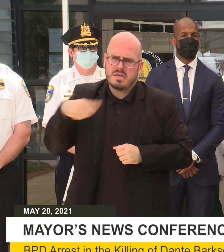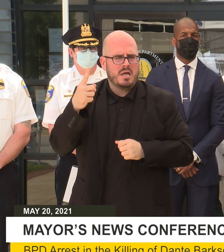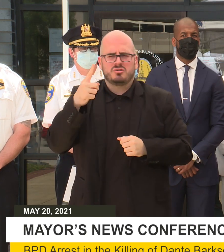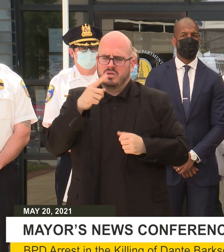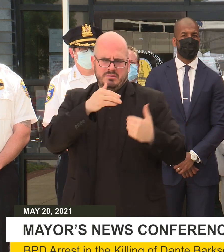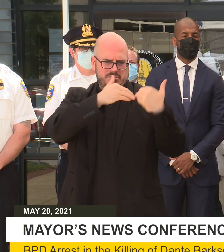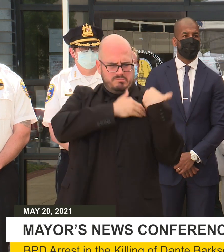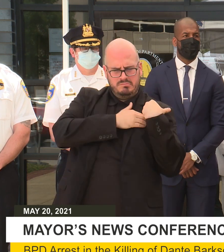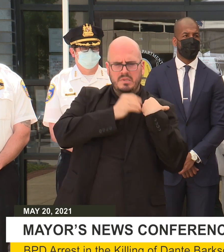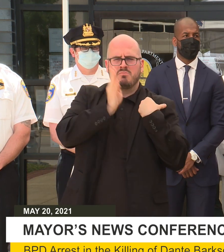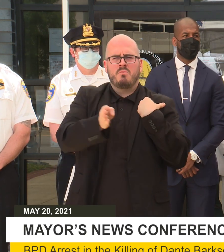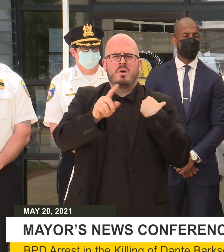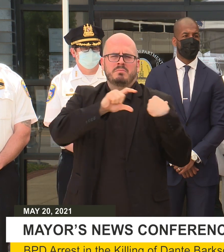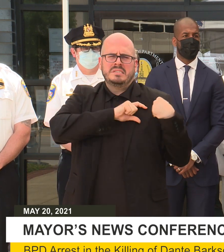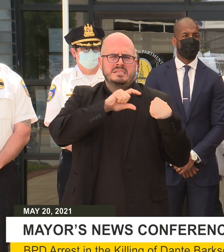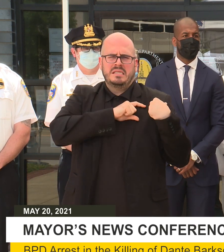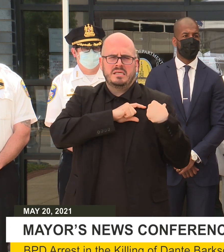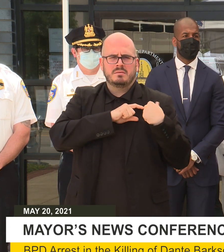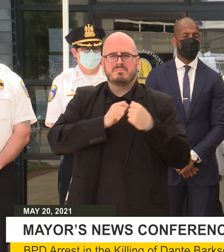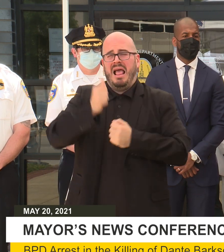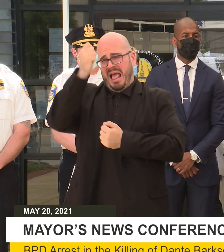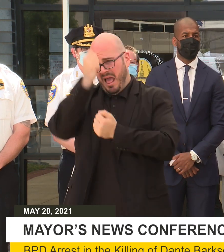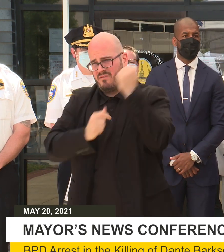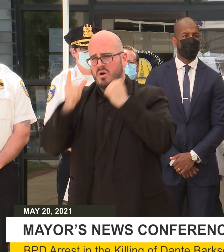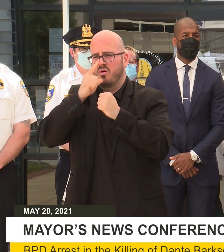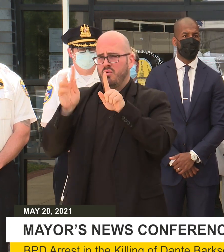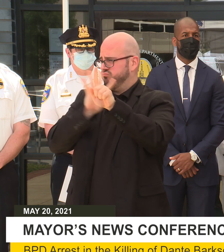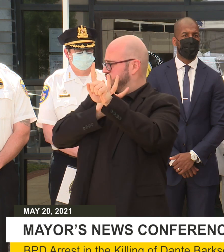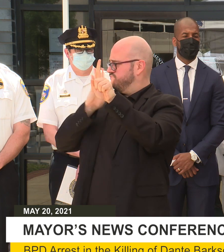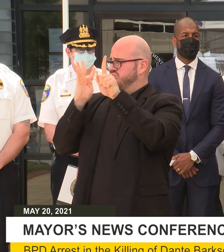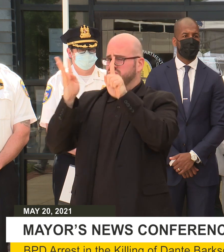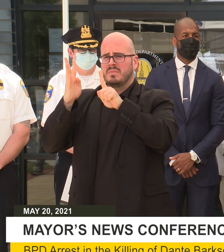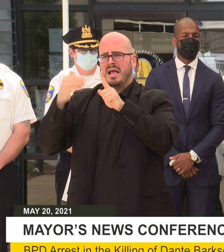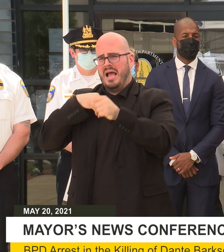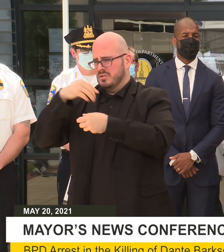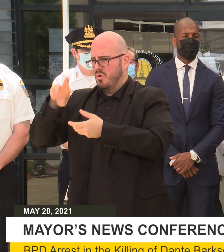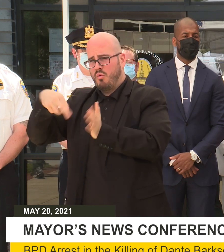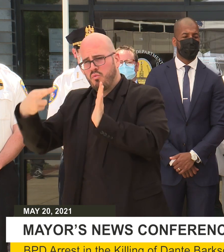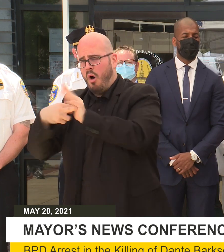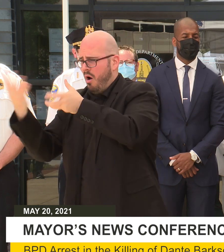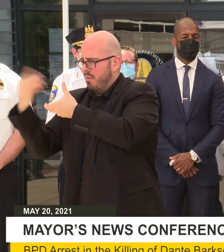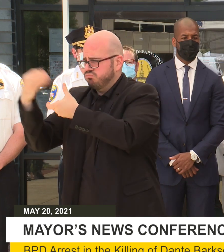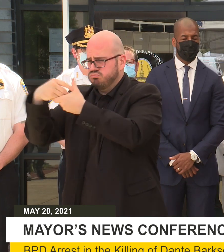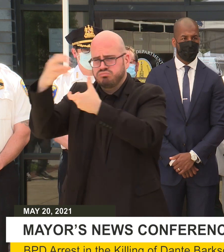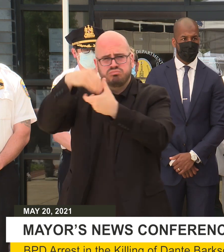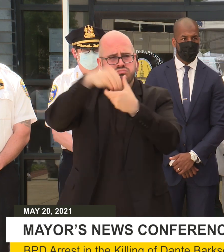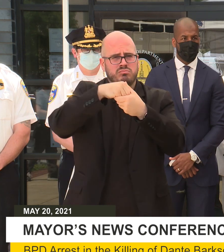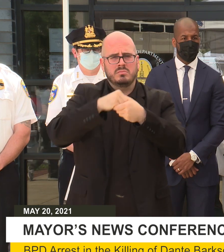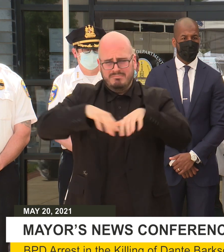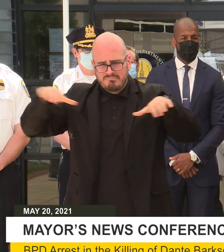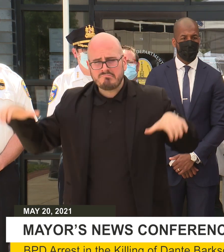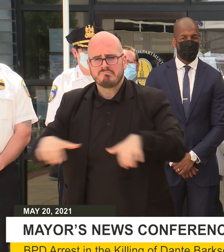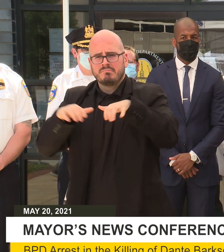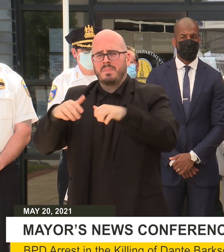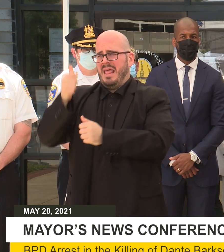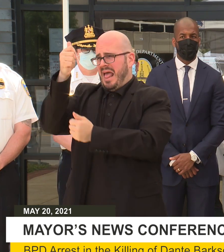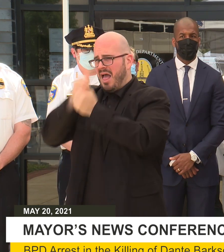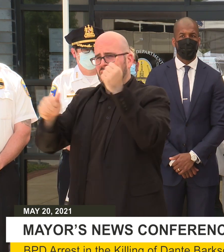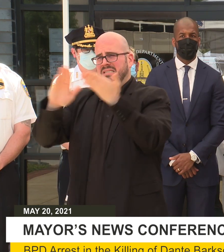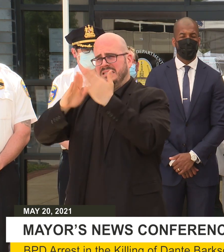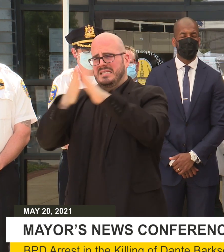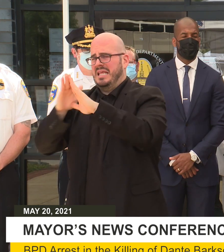of the BPD. Everyone standing here has a role to play and move in Baltimore for it. Every city agency